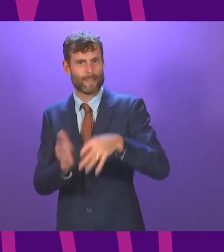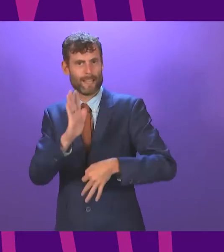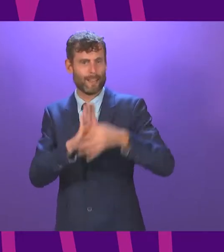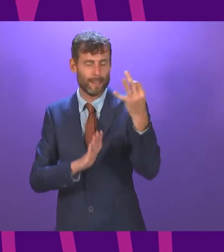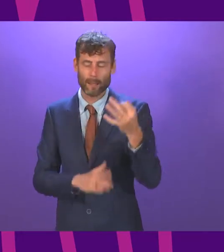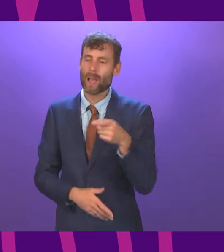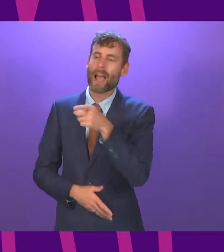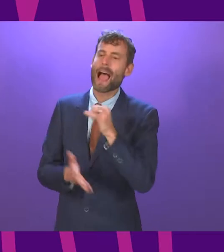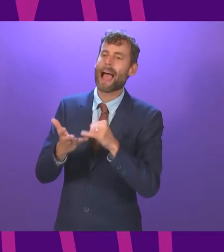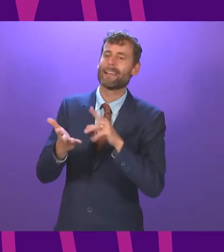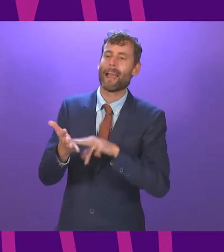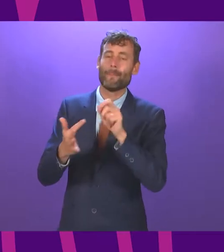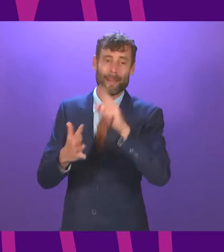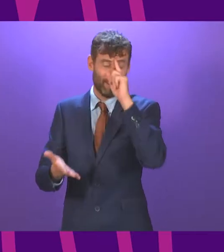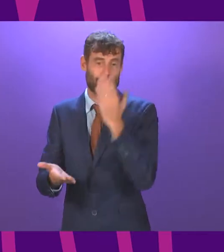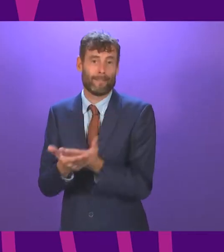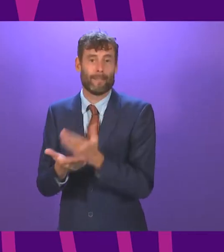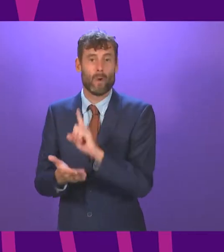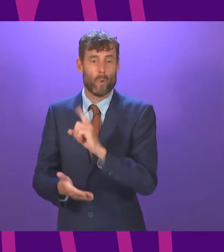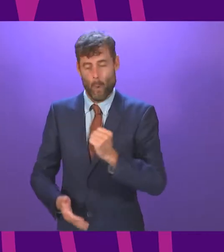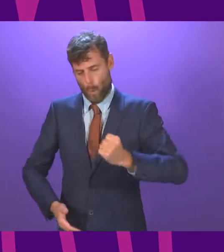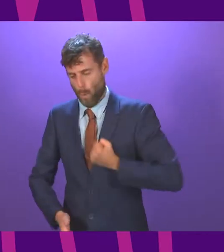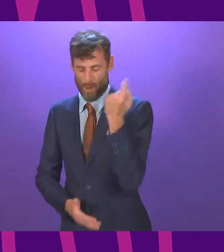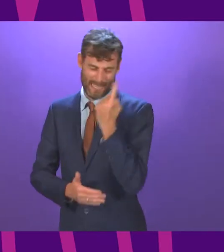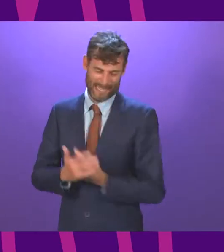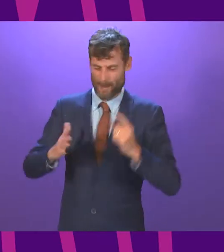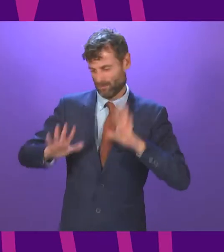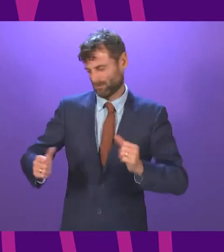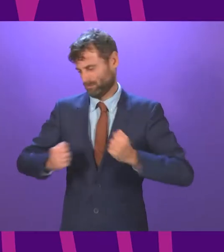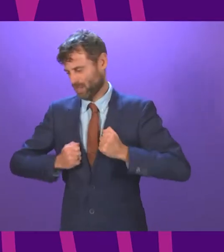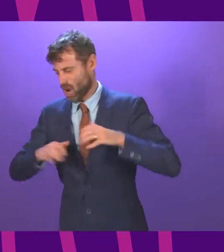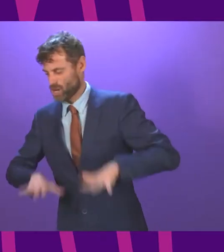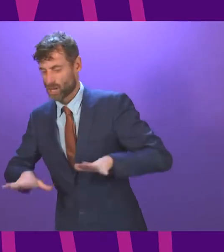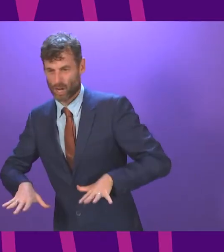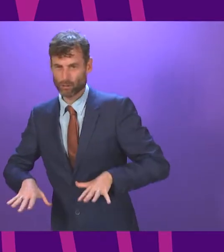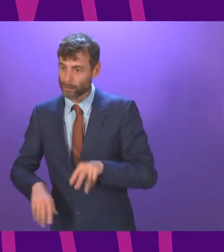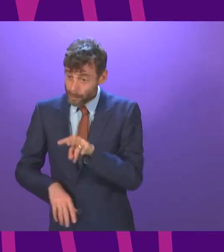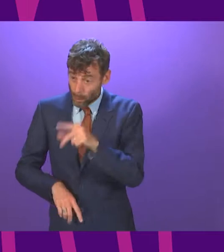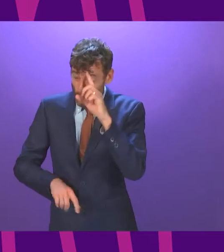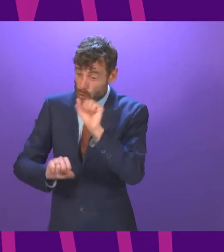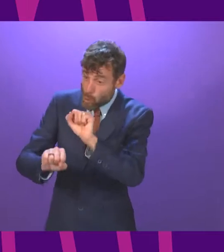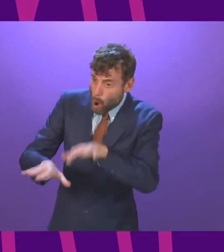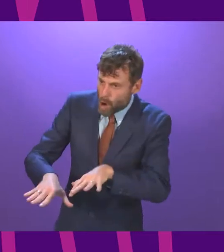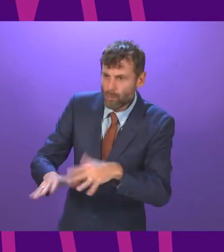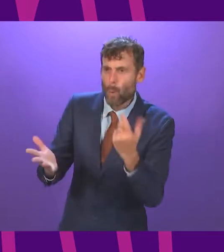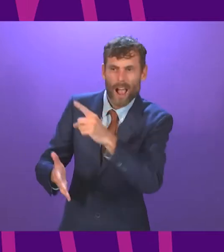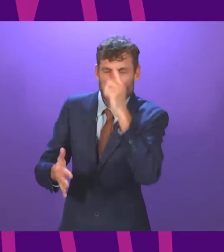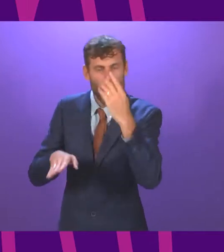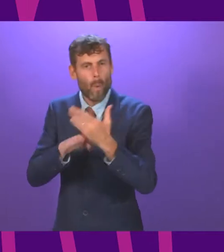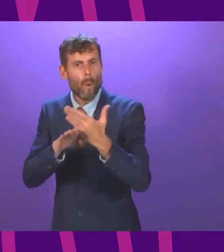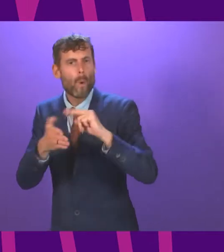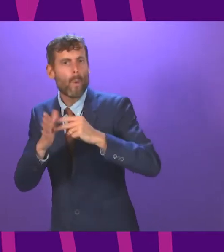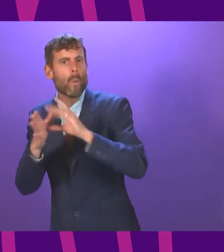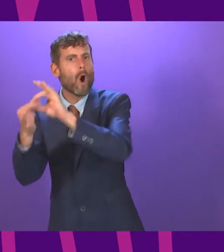By putting nationalism ahead of the climate emergency, Patrick Harvey and co. revealed their true colours.